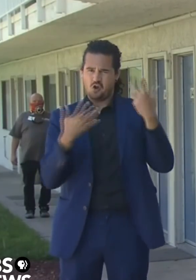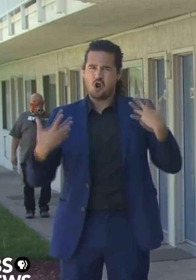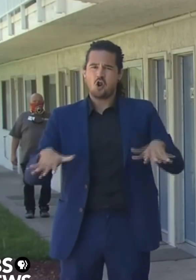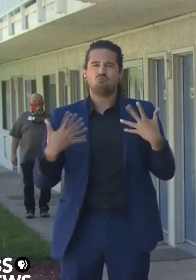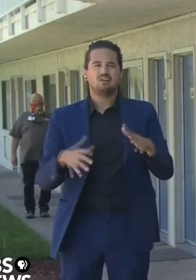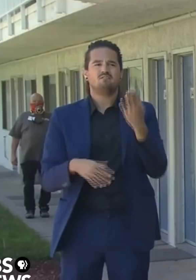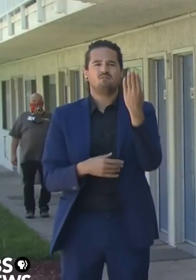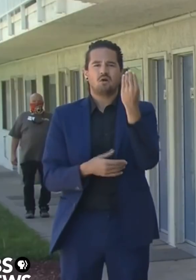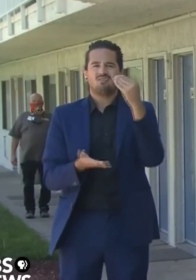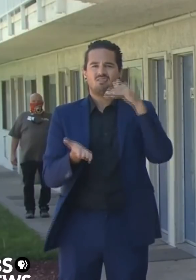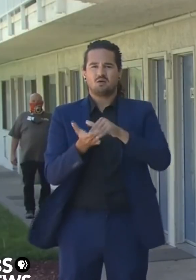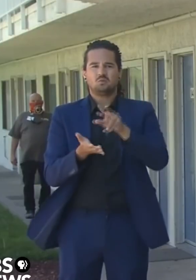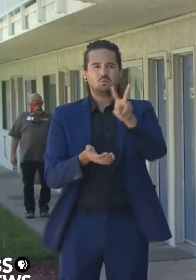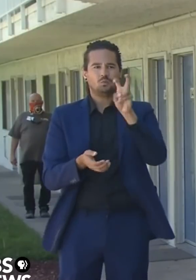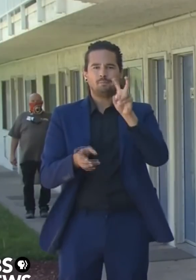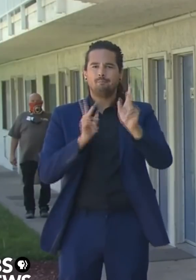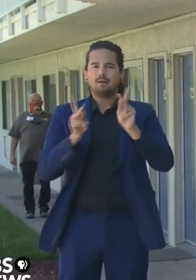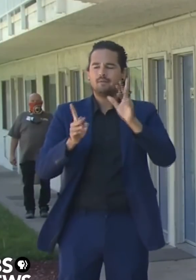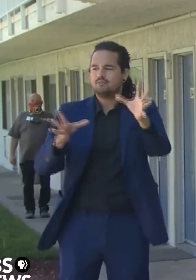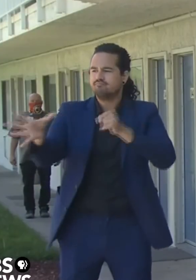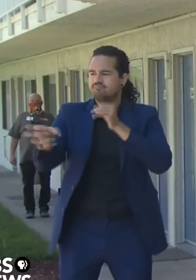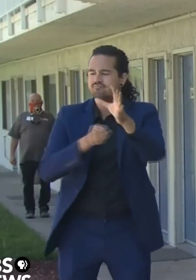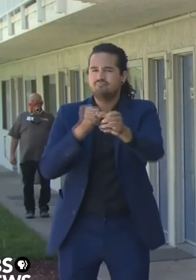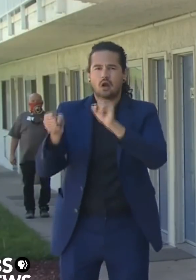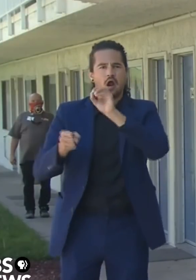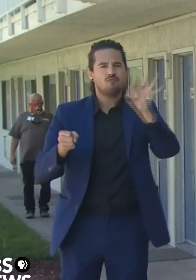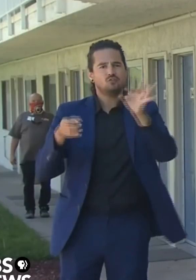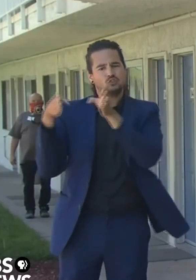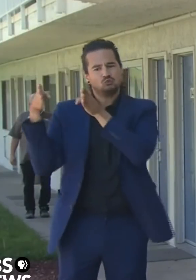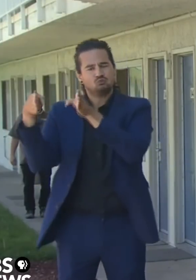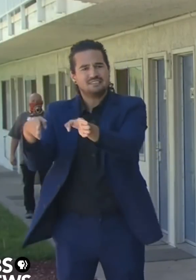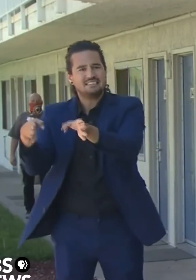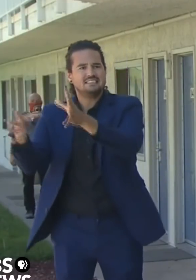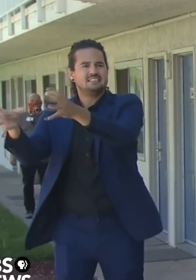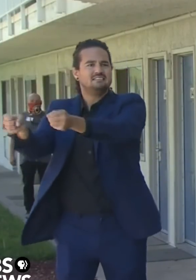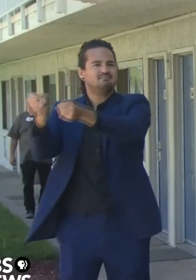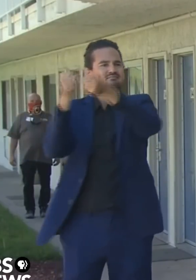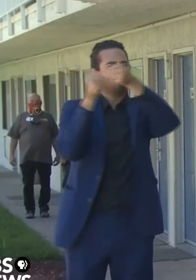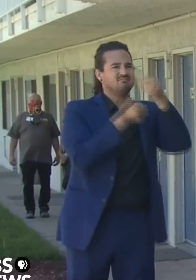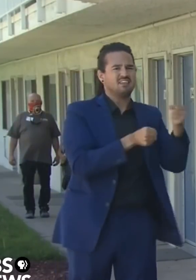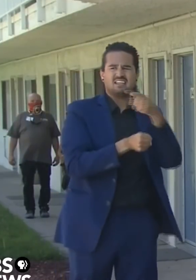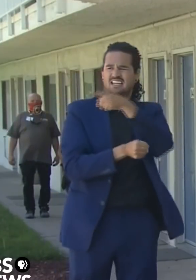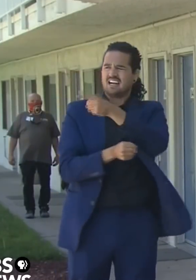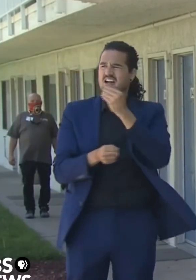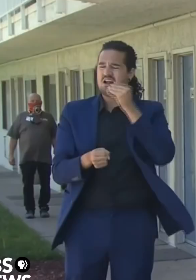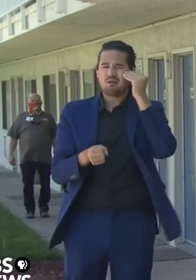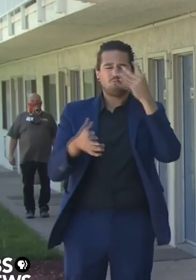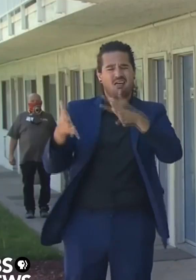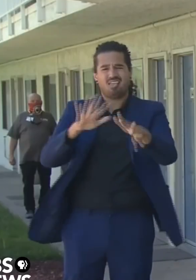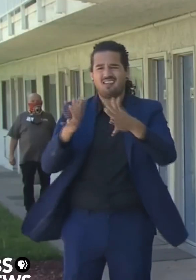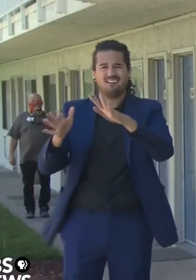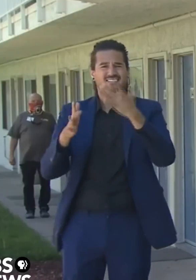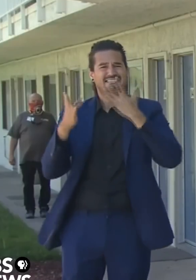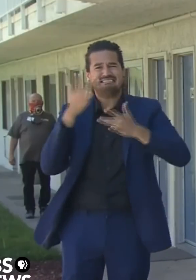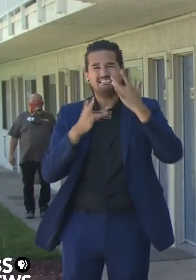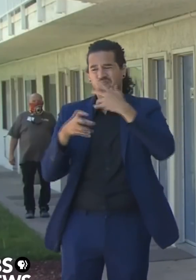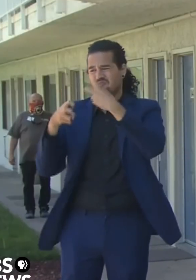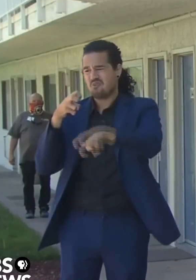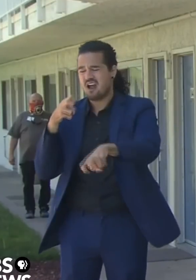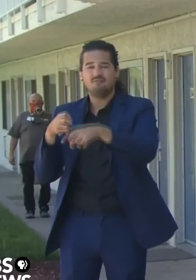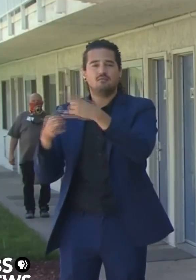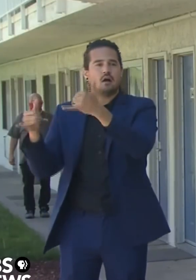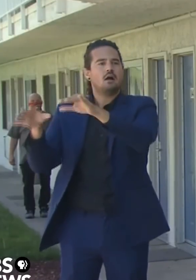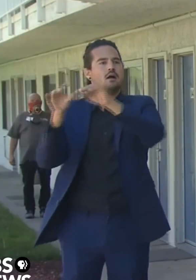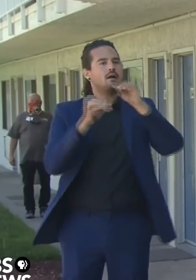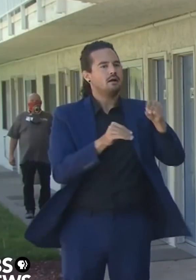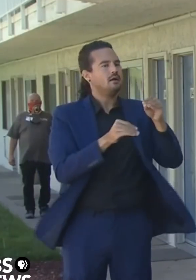that were made them vulnerable now in conditions that give them a little bit more security and give us a little more more confidence that we can